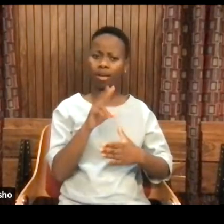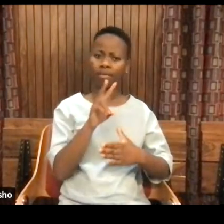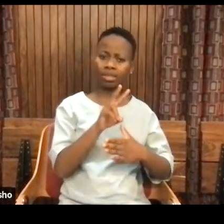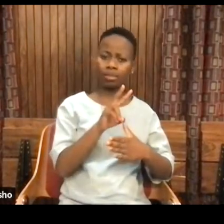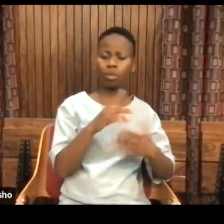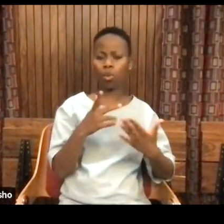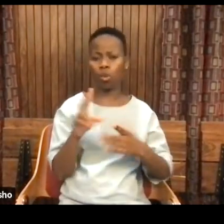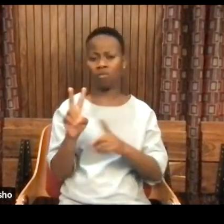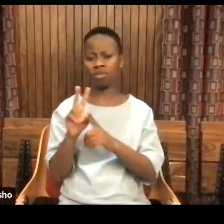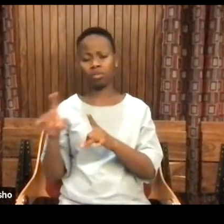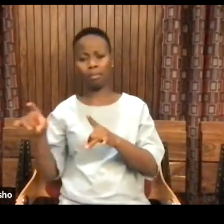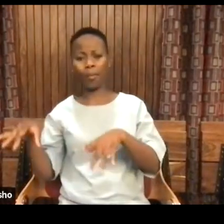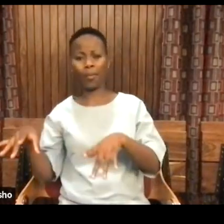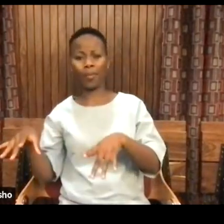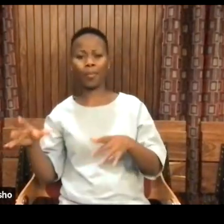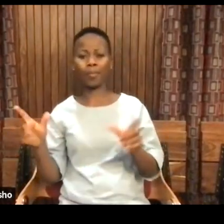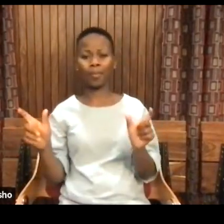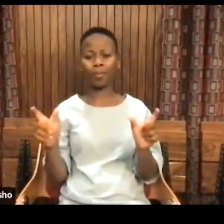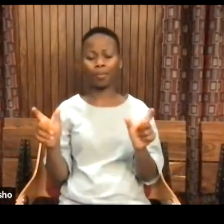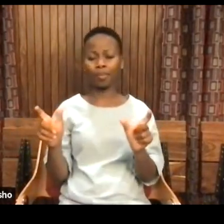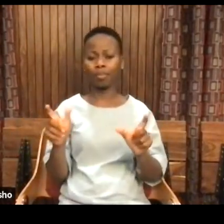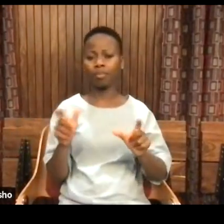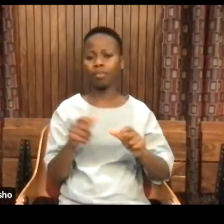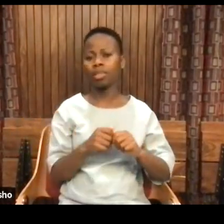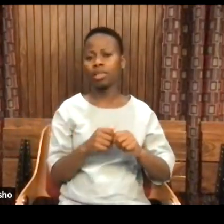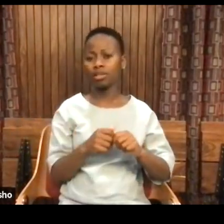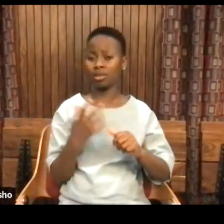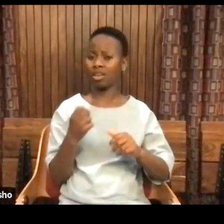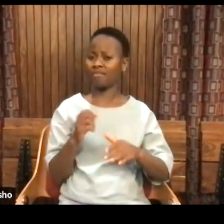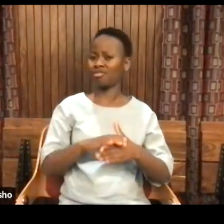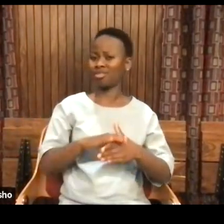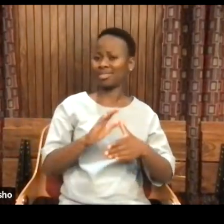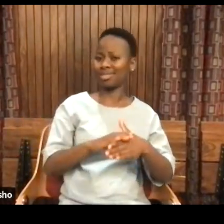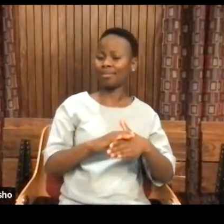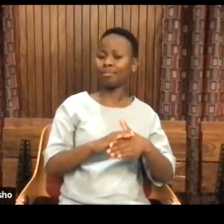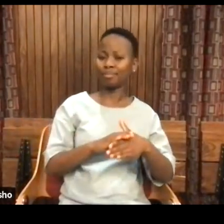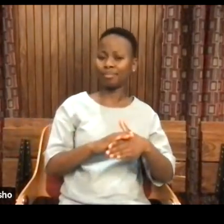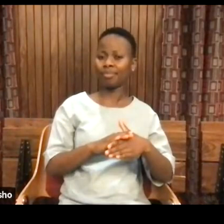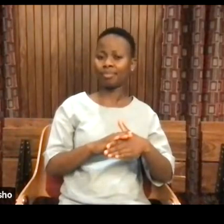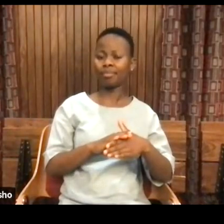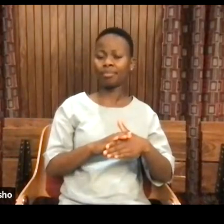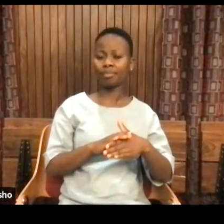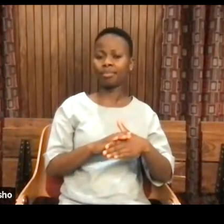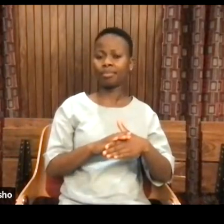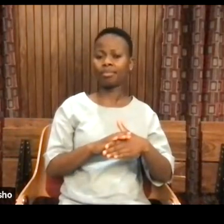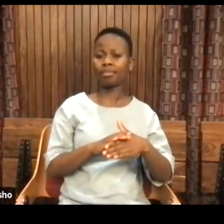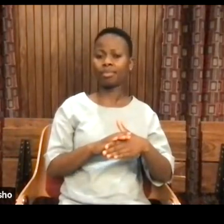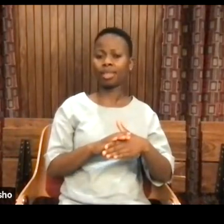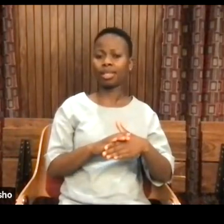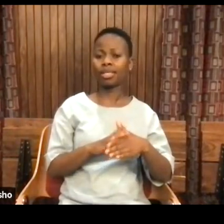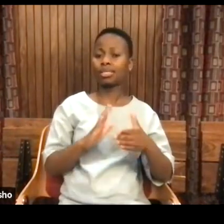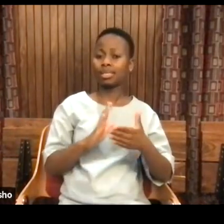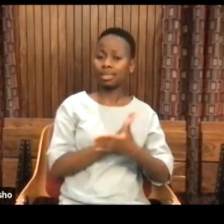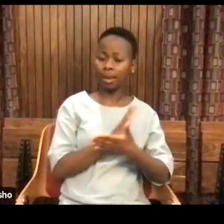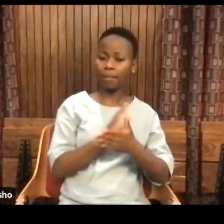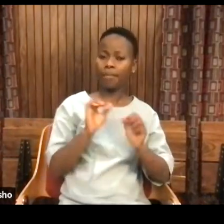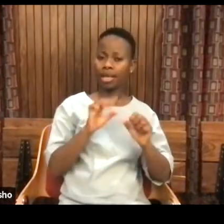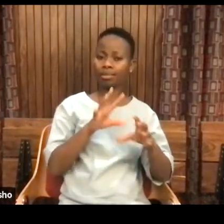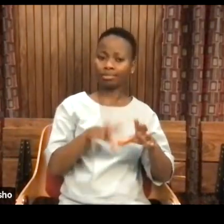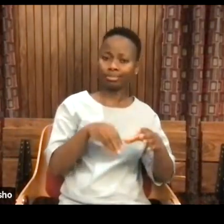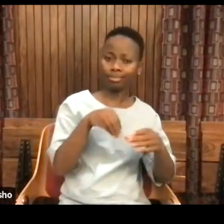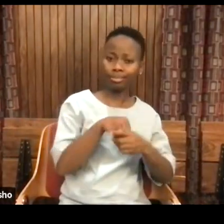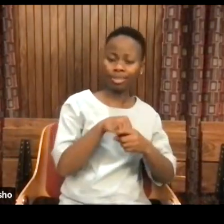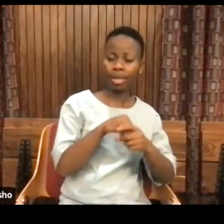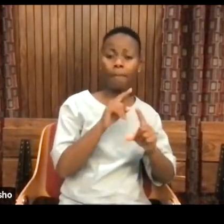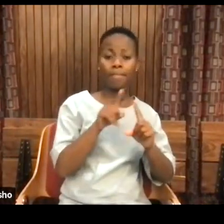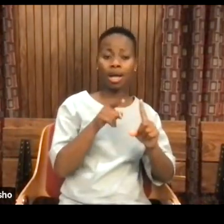through this stuff. For a variety of reasons, people can have situations of belonging as victims.